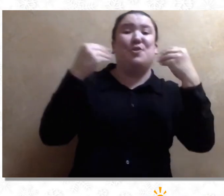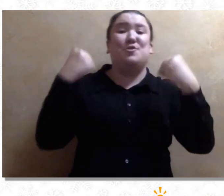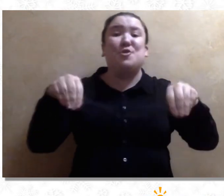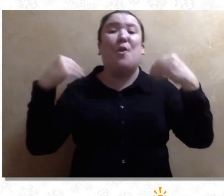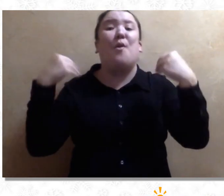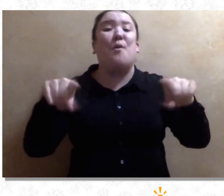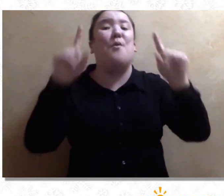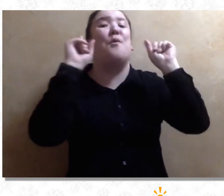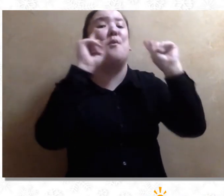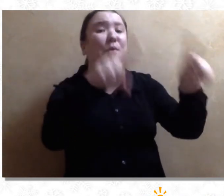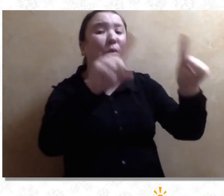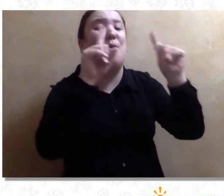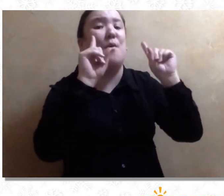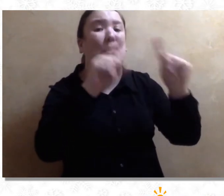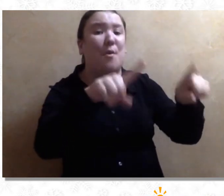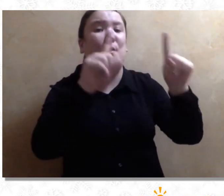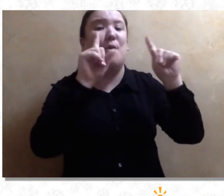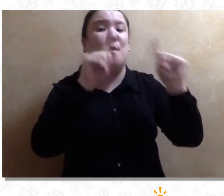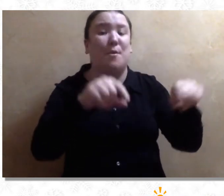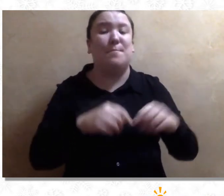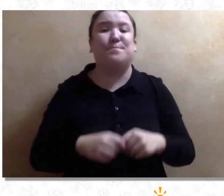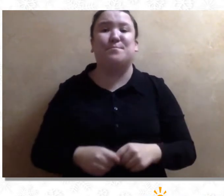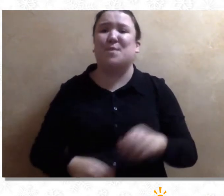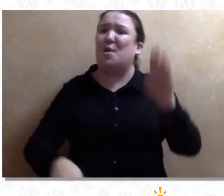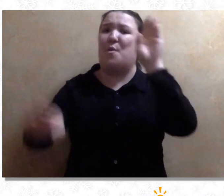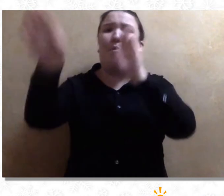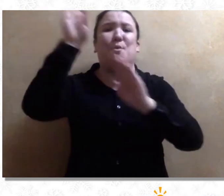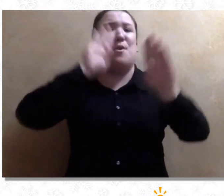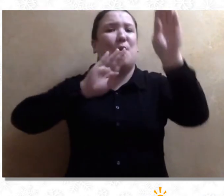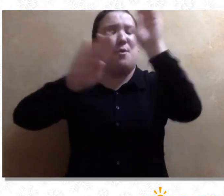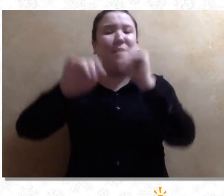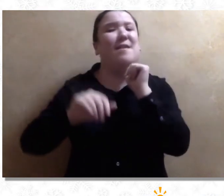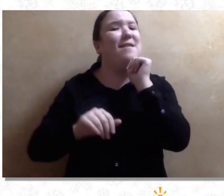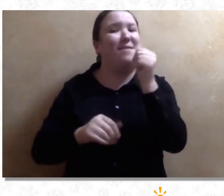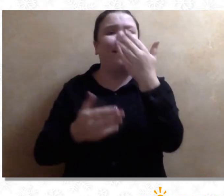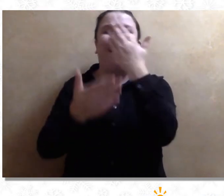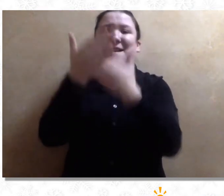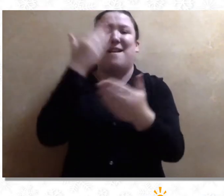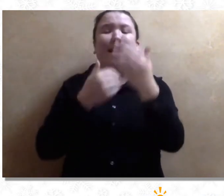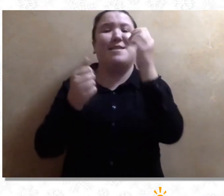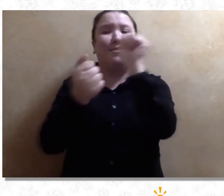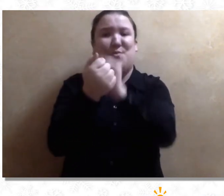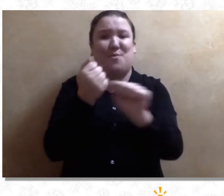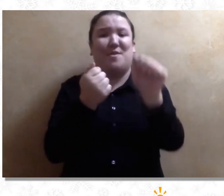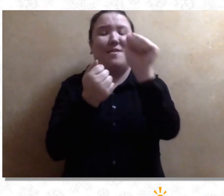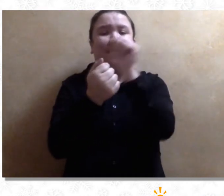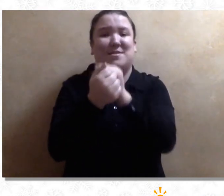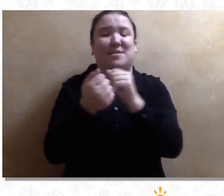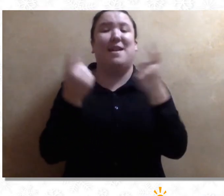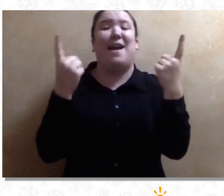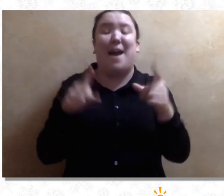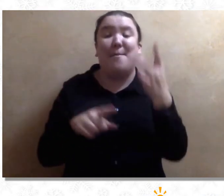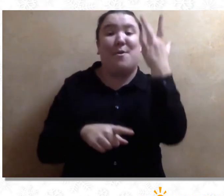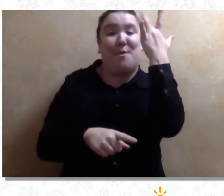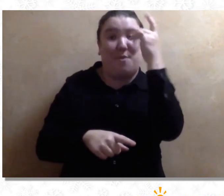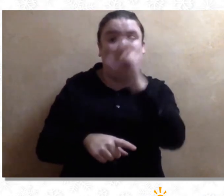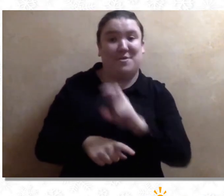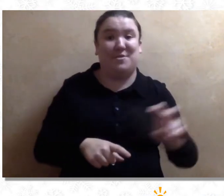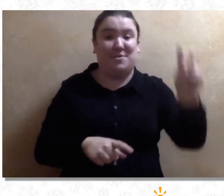to the store. No need to worry, just wash hands, it's all